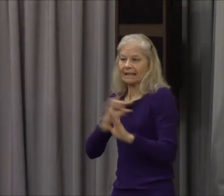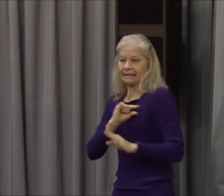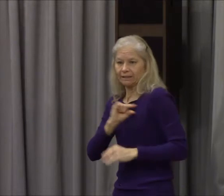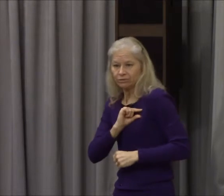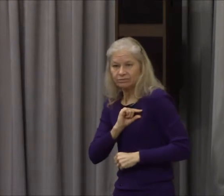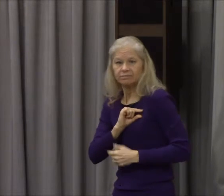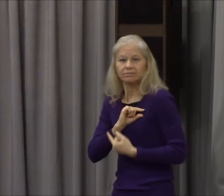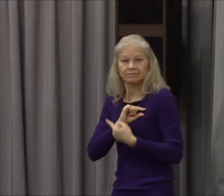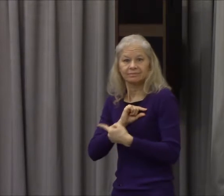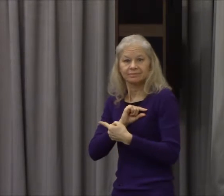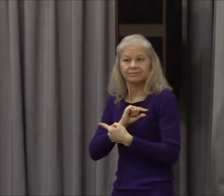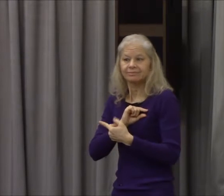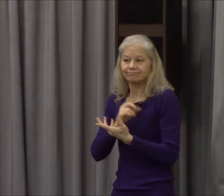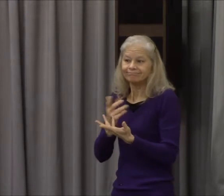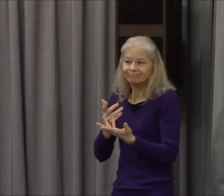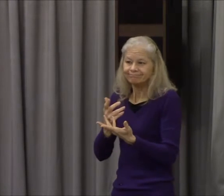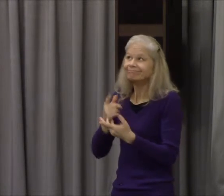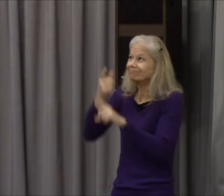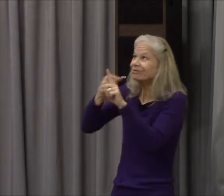that man wasn't created in the image of God